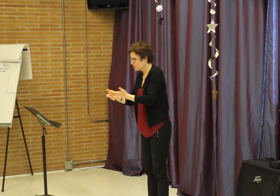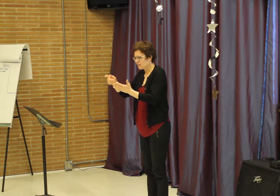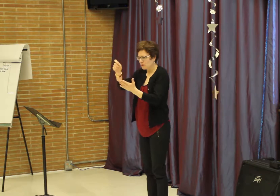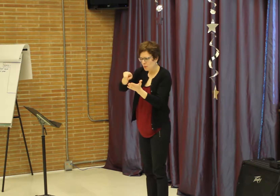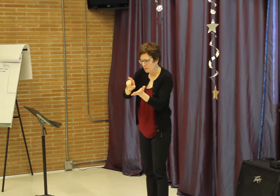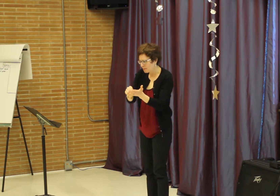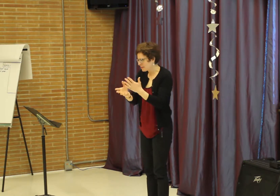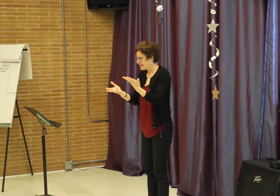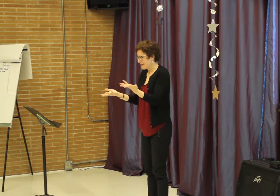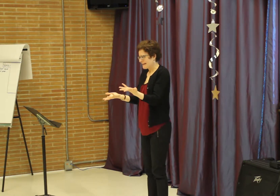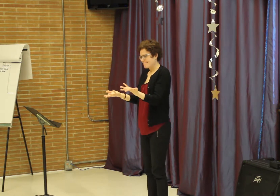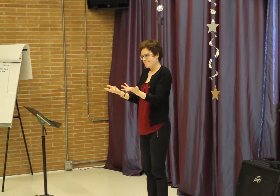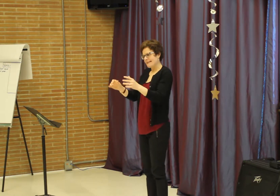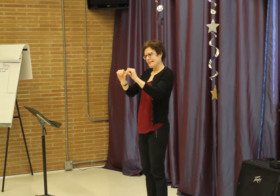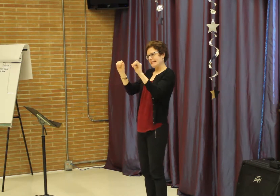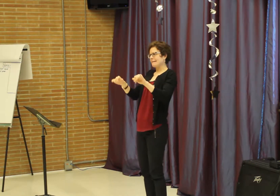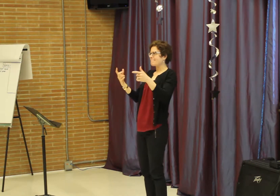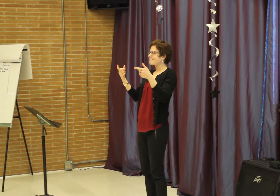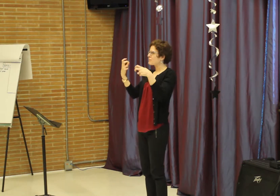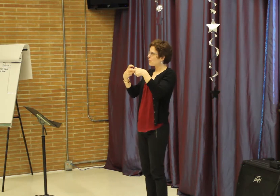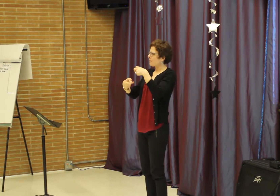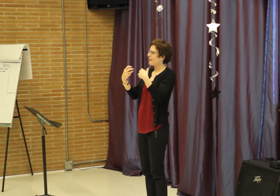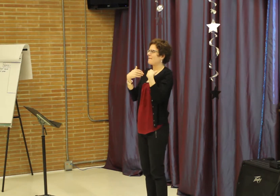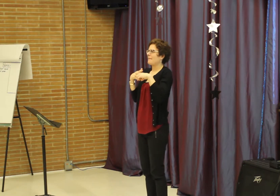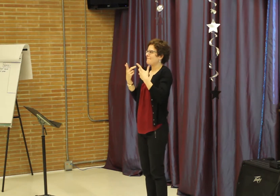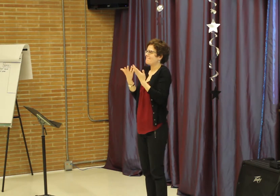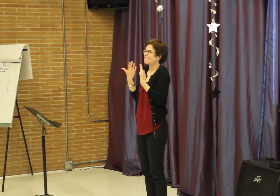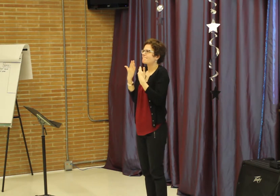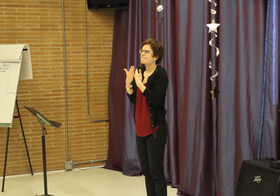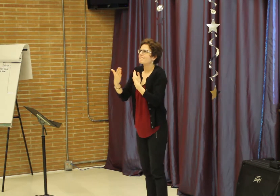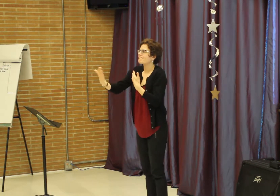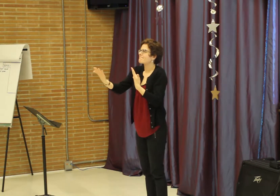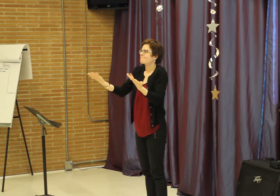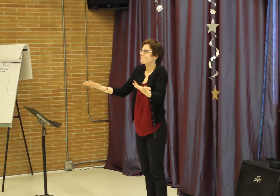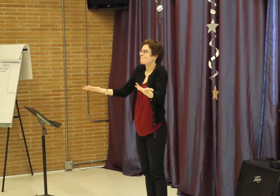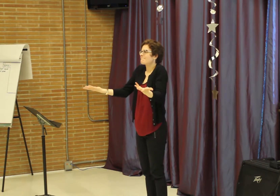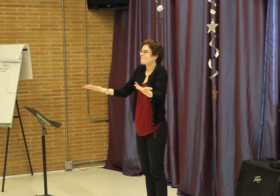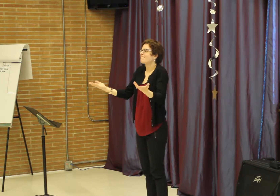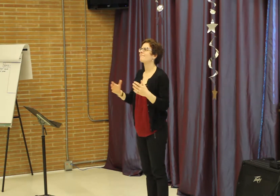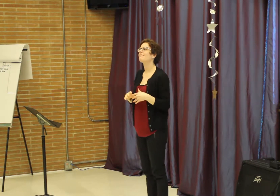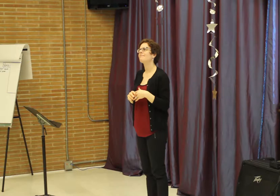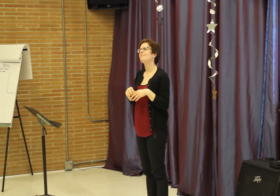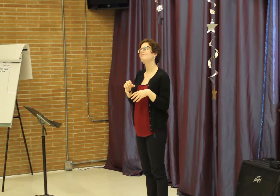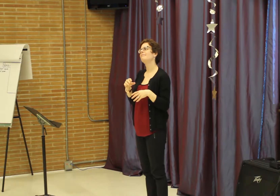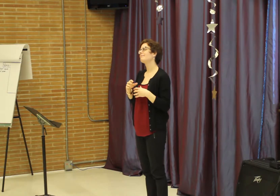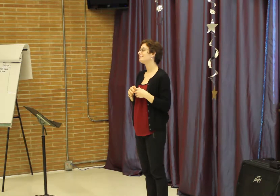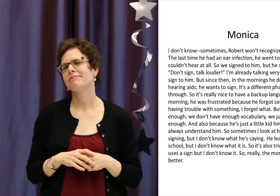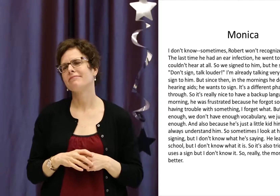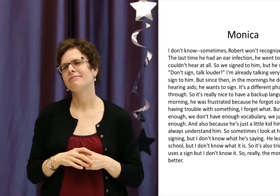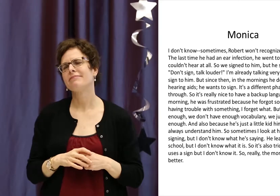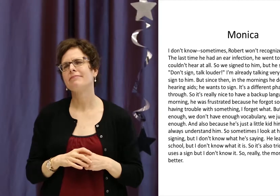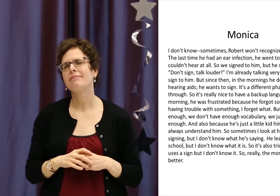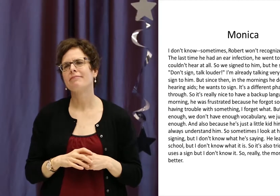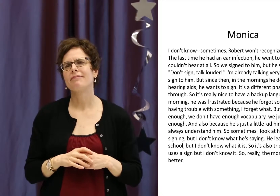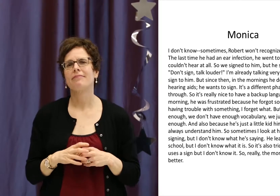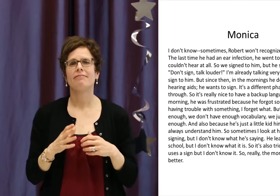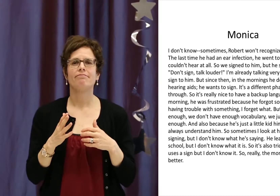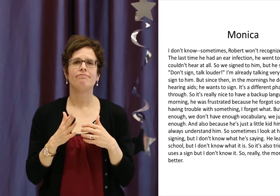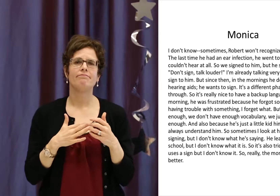I had the evidence in place. I had written the papers that there were issues within the system. But I didn't know how to go about addressing these issues.